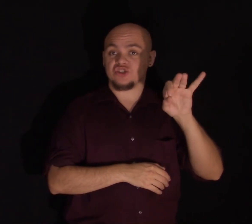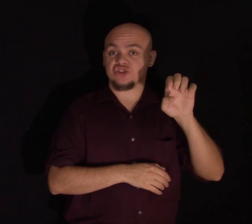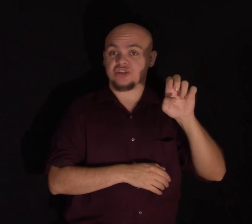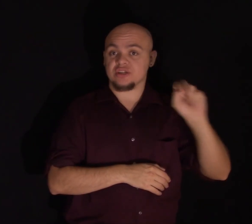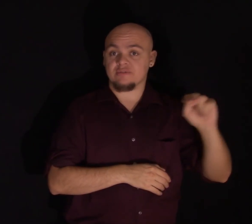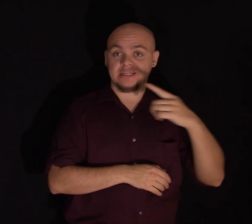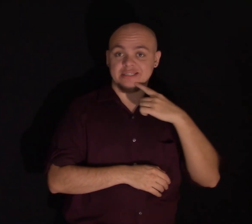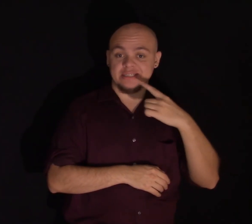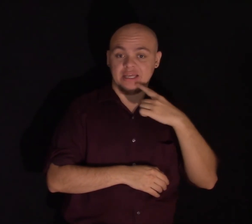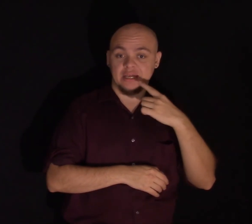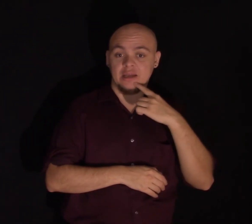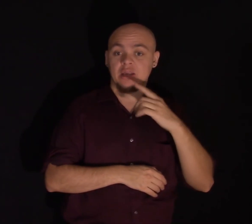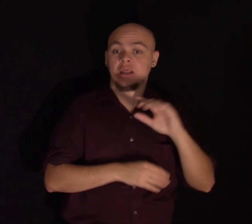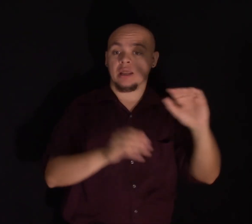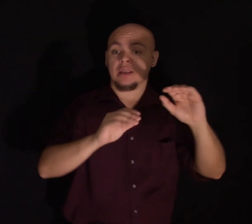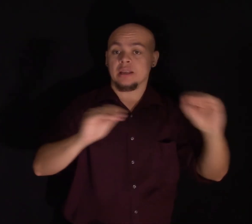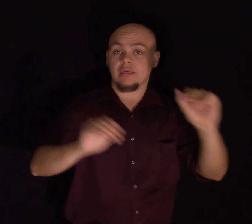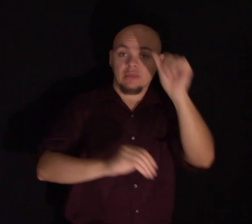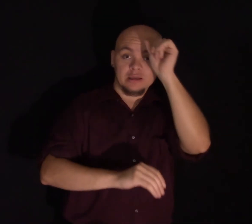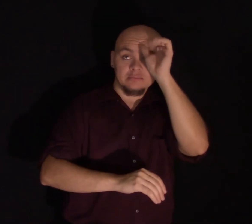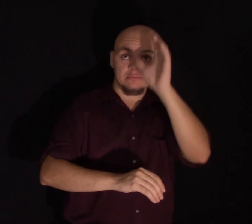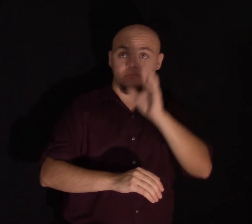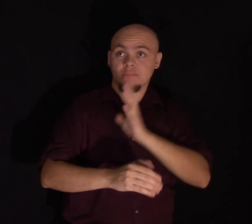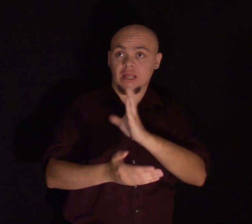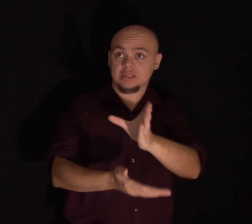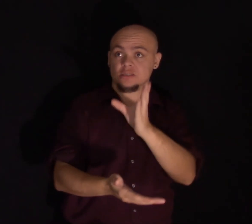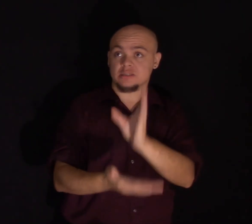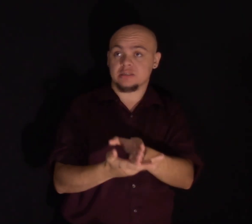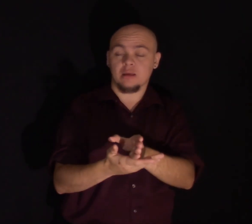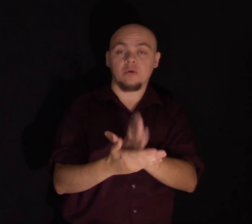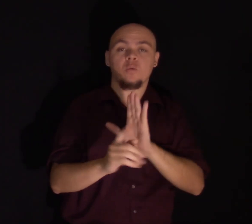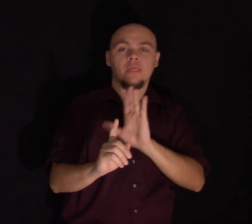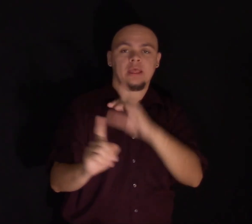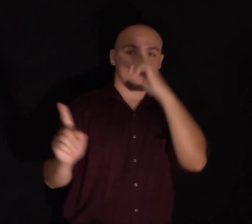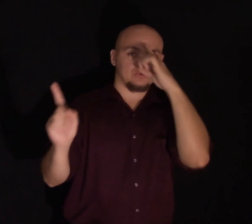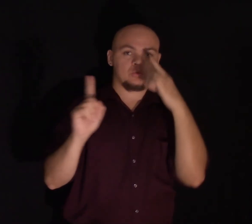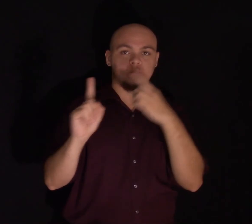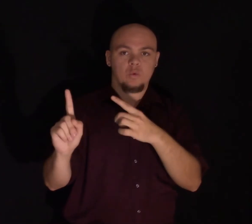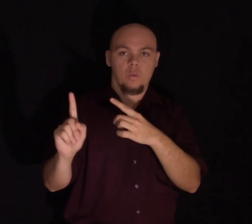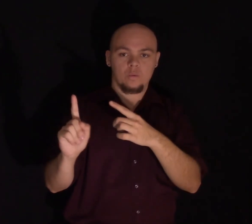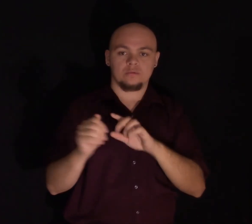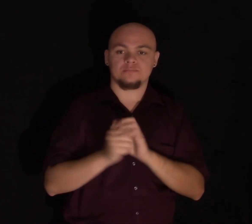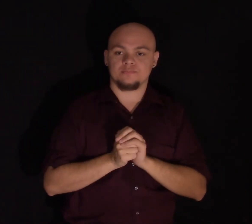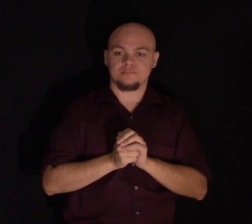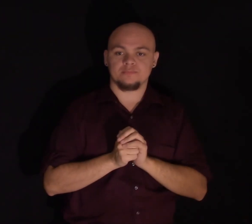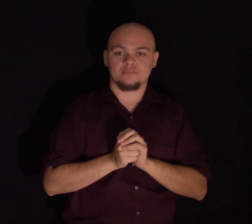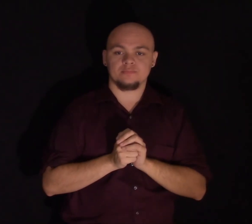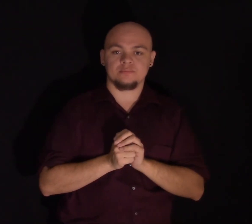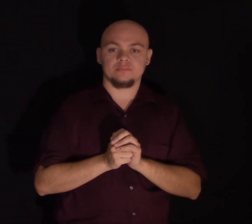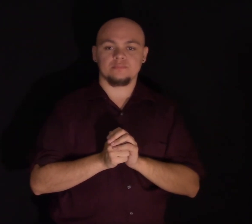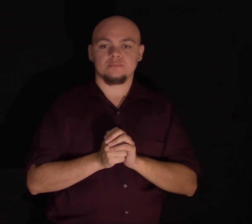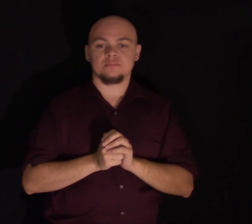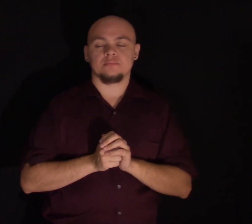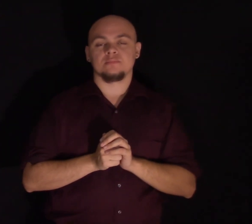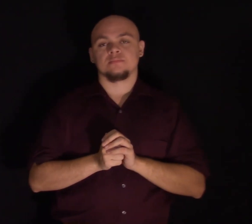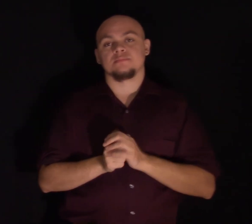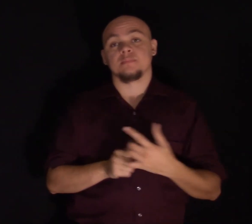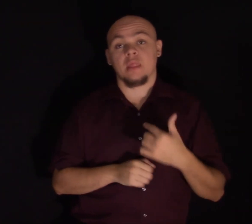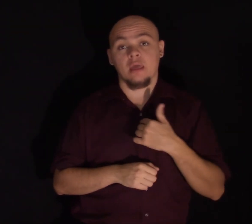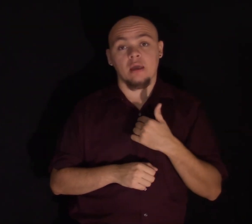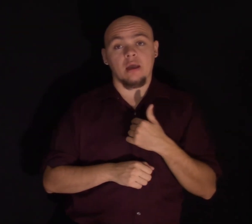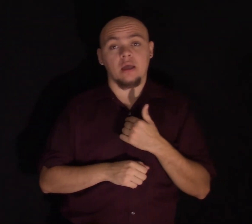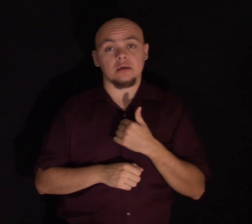on achieving his goal. Nothing on earth could help the man with the wrong mental attitude, of course. I